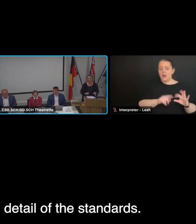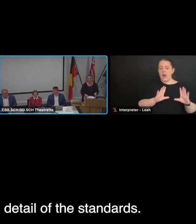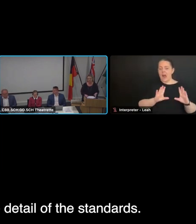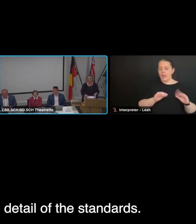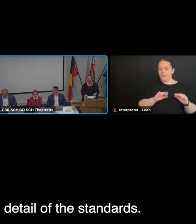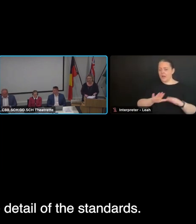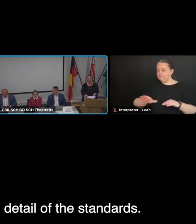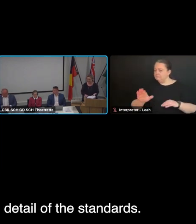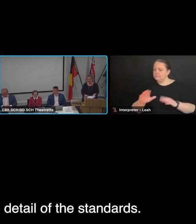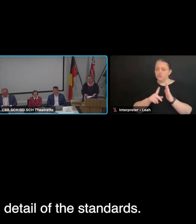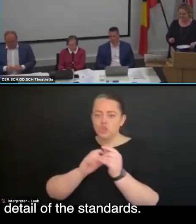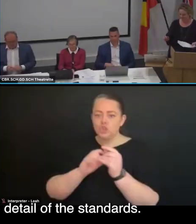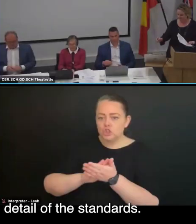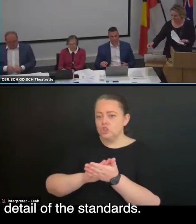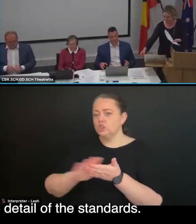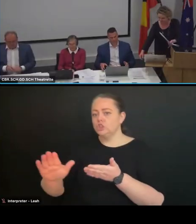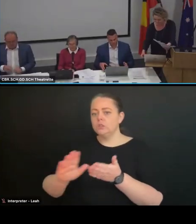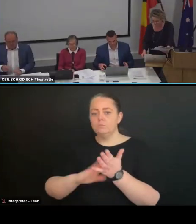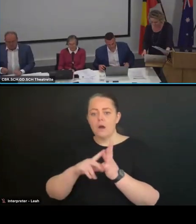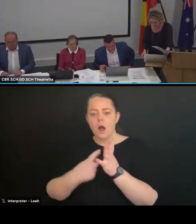to run through some of the detail of the standards.